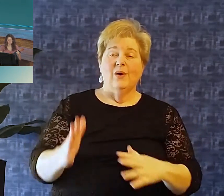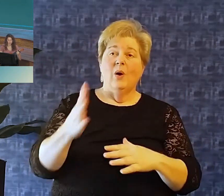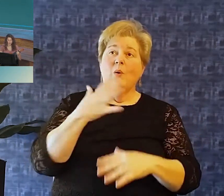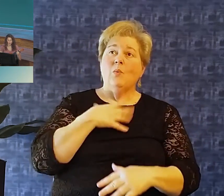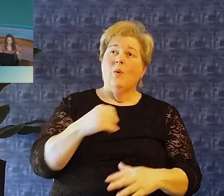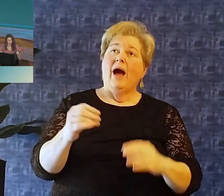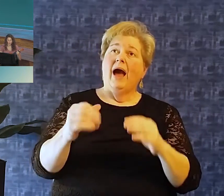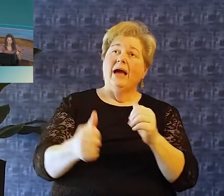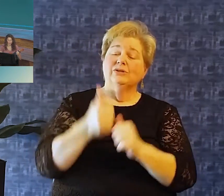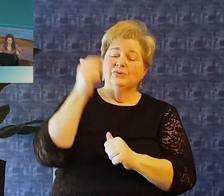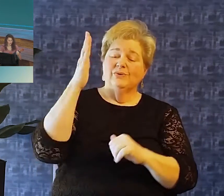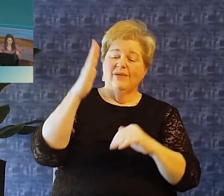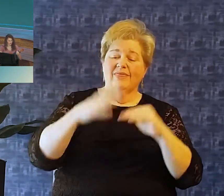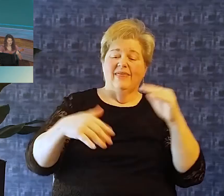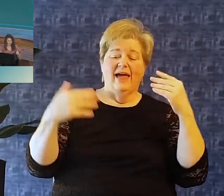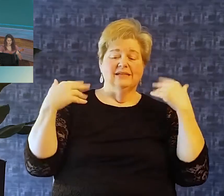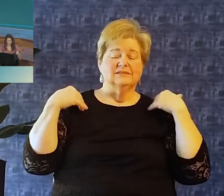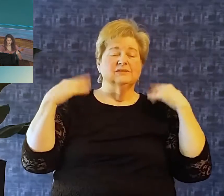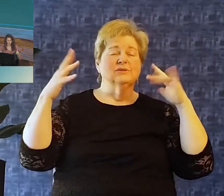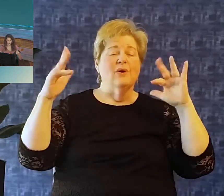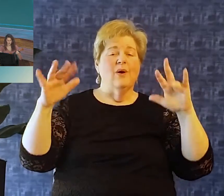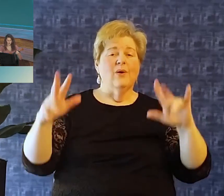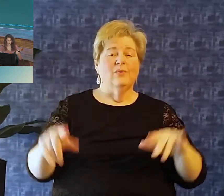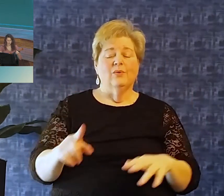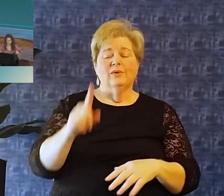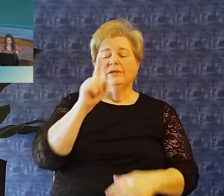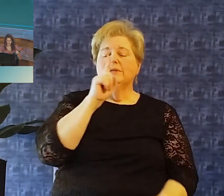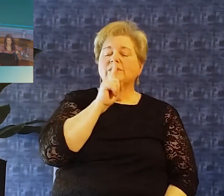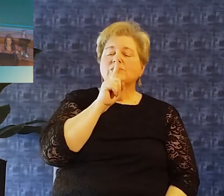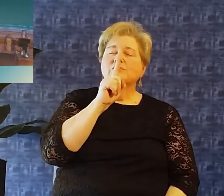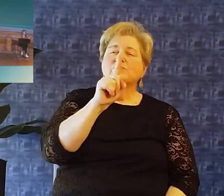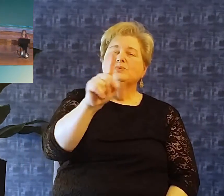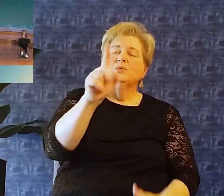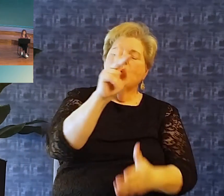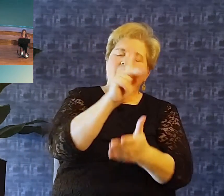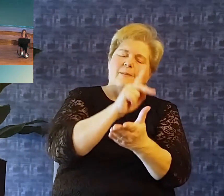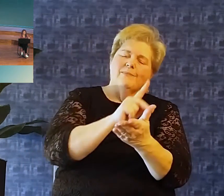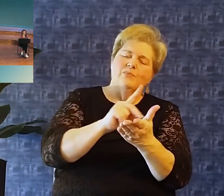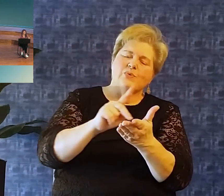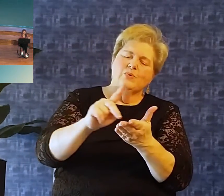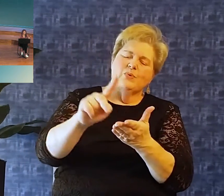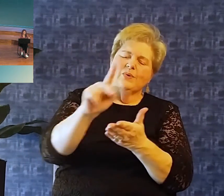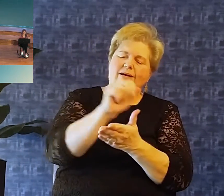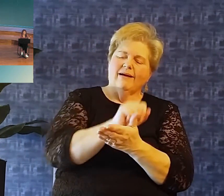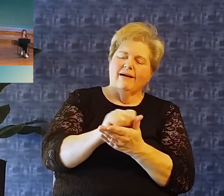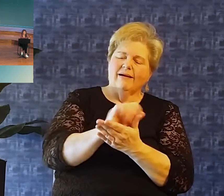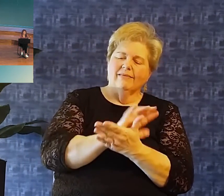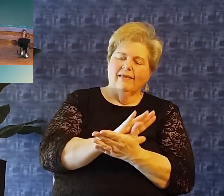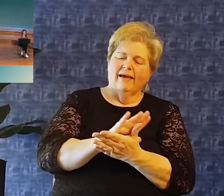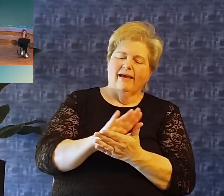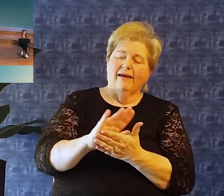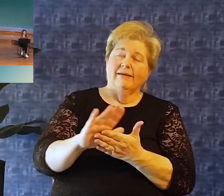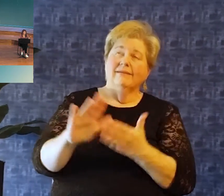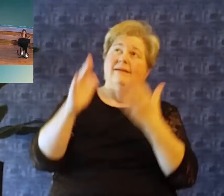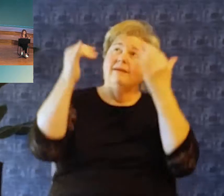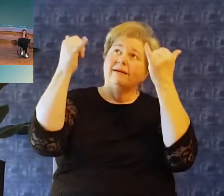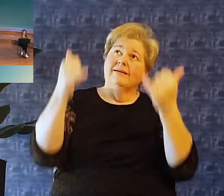Whiter than snow. Yes, whiter than snow.